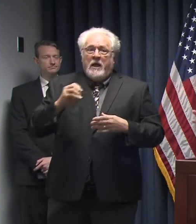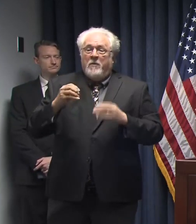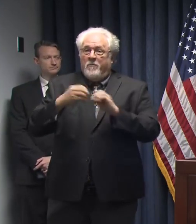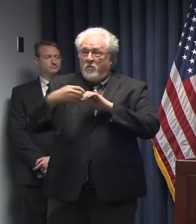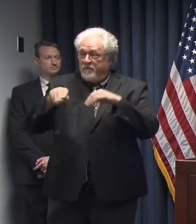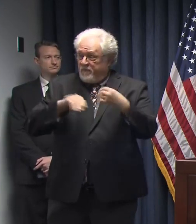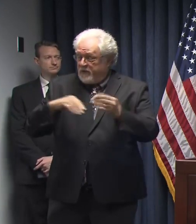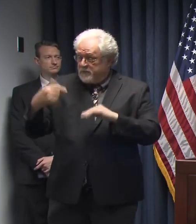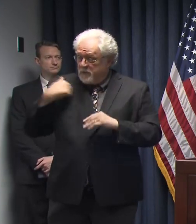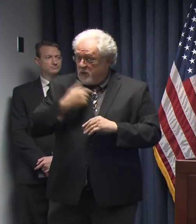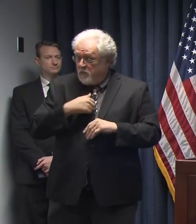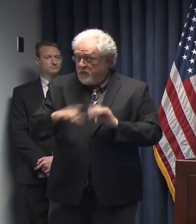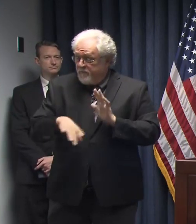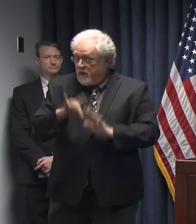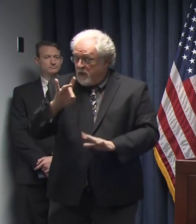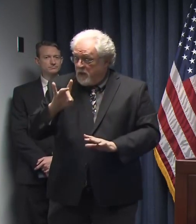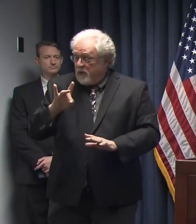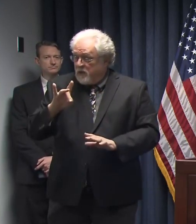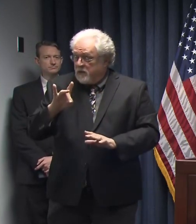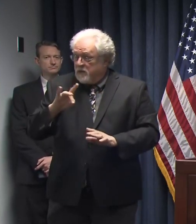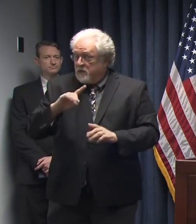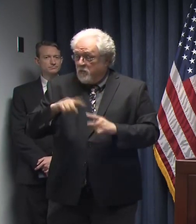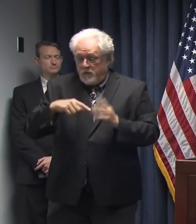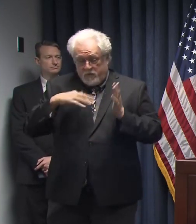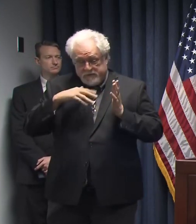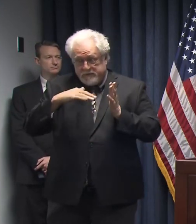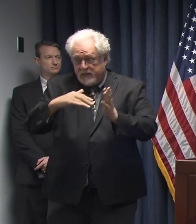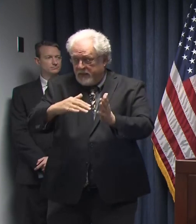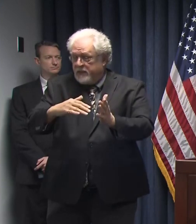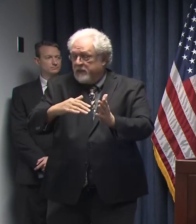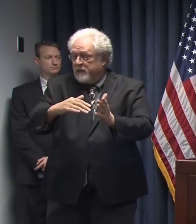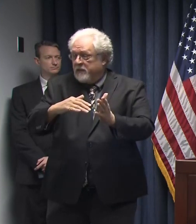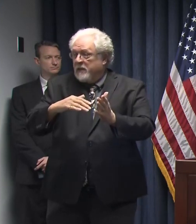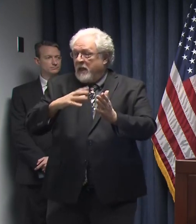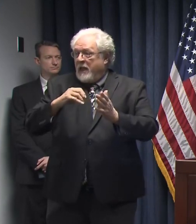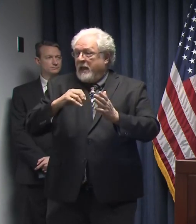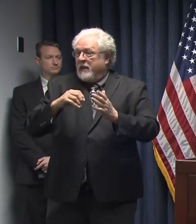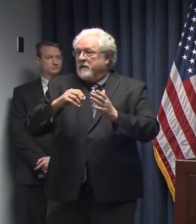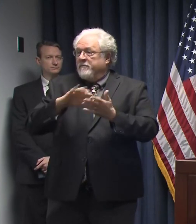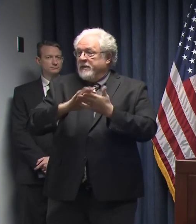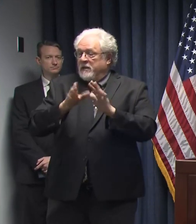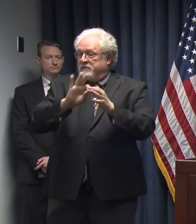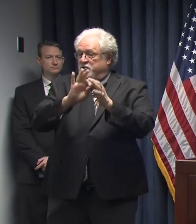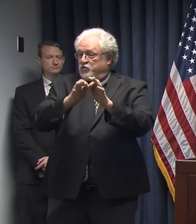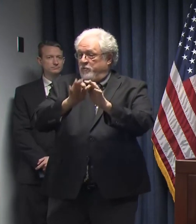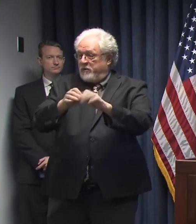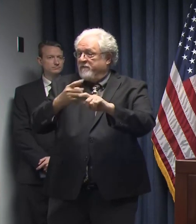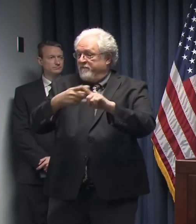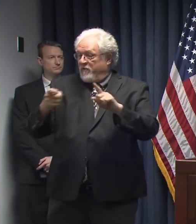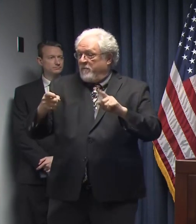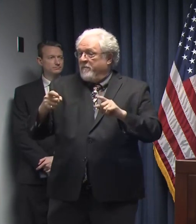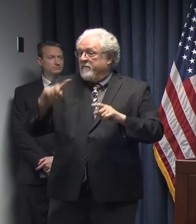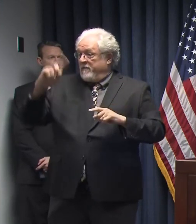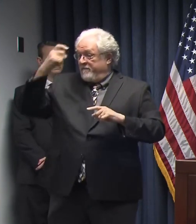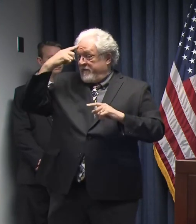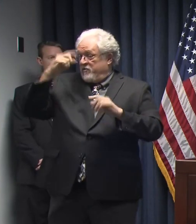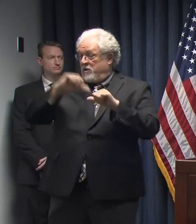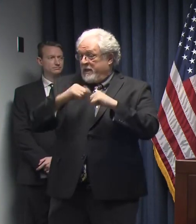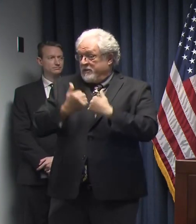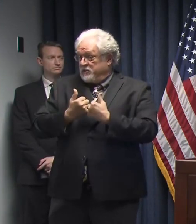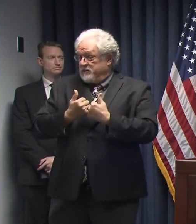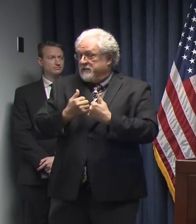flexibility that we find as we study this bill and as it gets interpreted by the federal agencies administering the program,